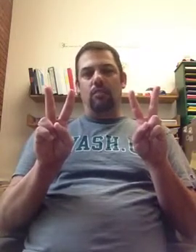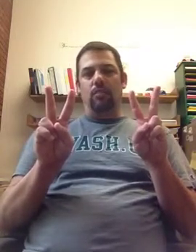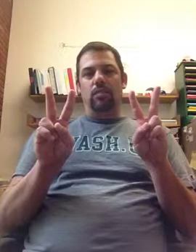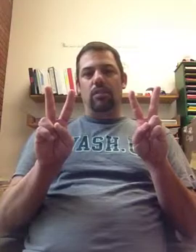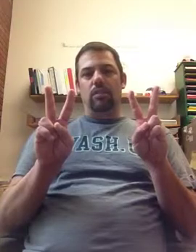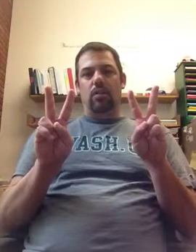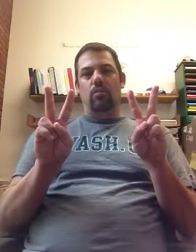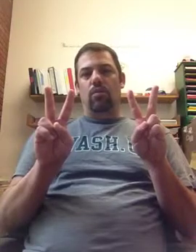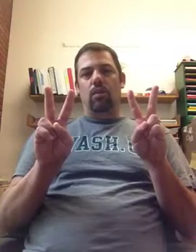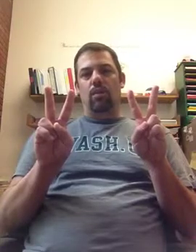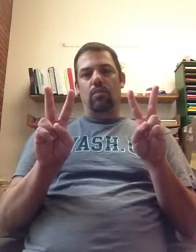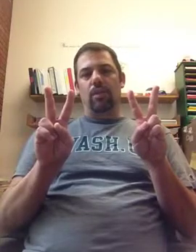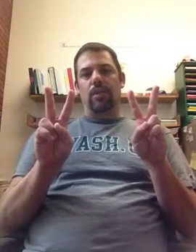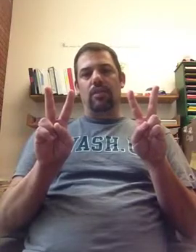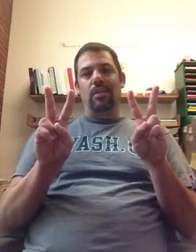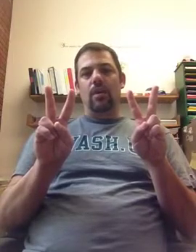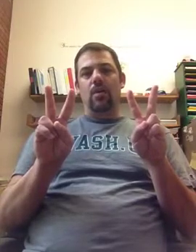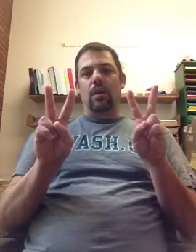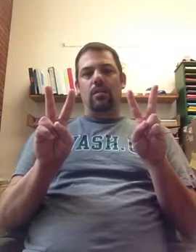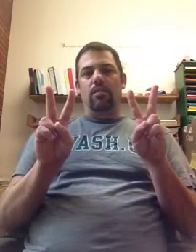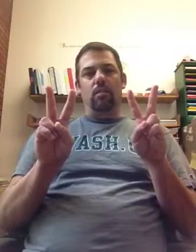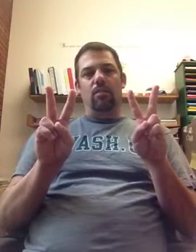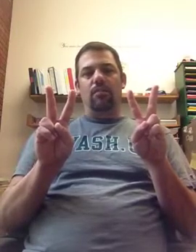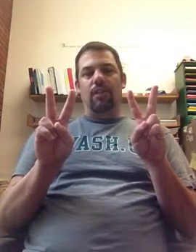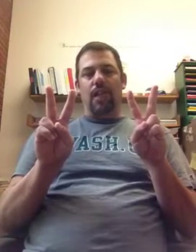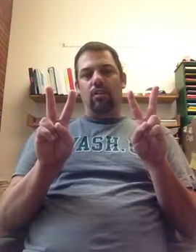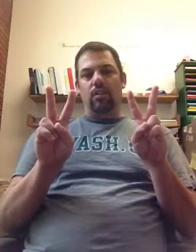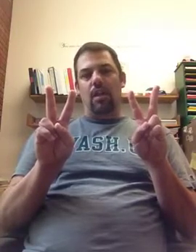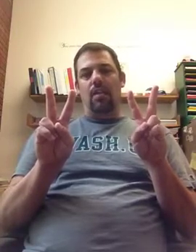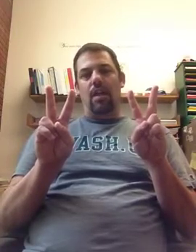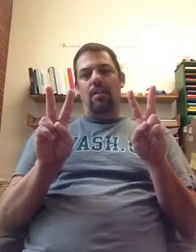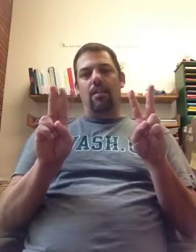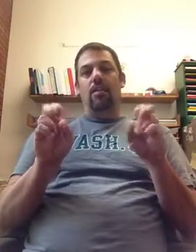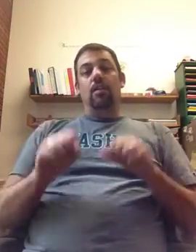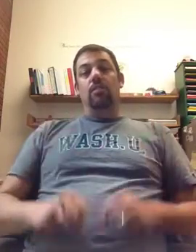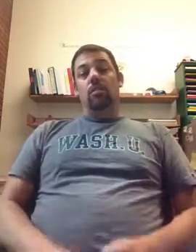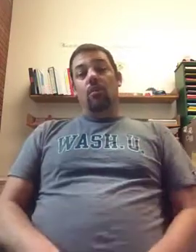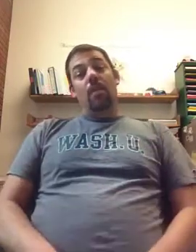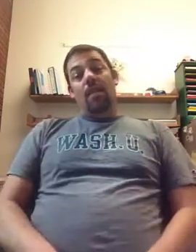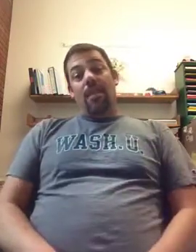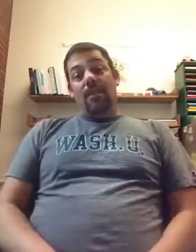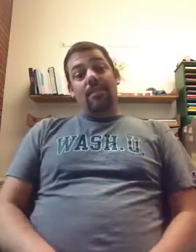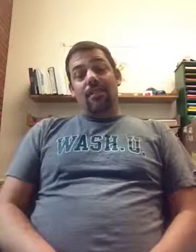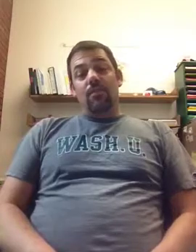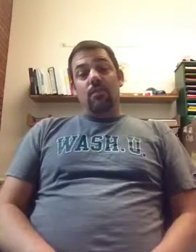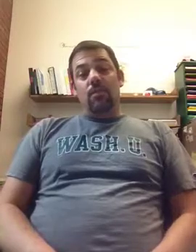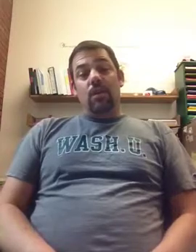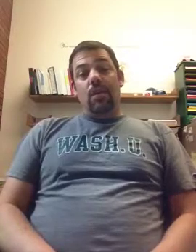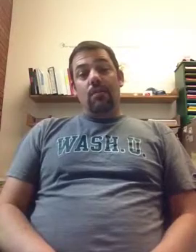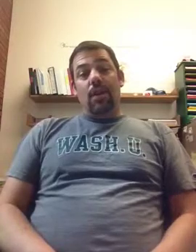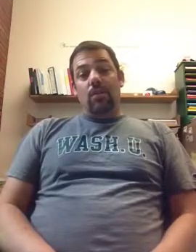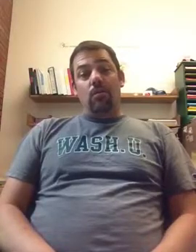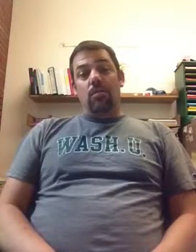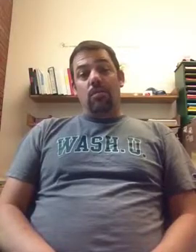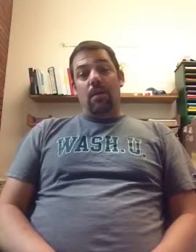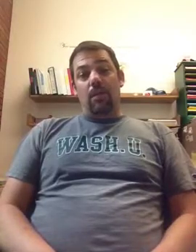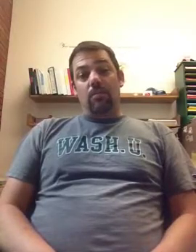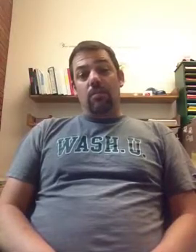was sexual reproduction because we got so much variation out of that. So that's the difference between mitosis and meiosis.